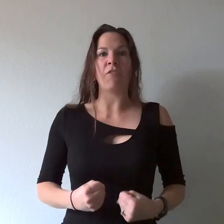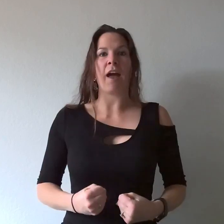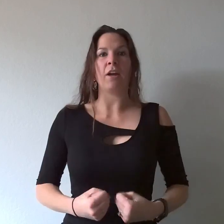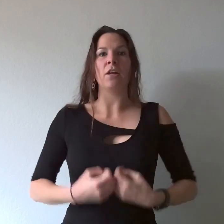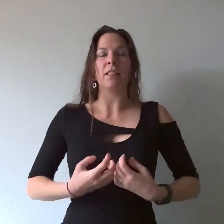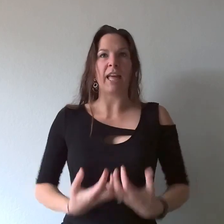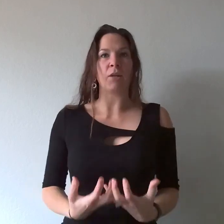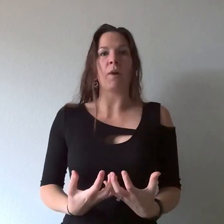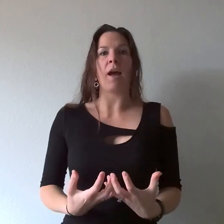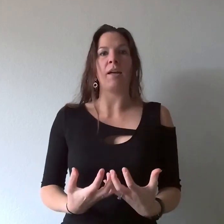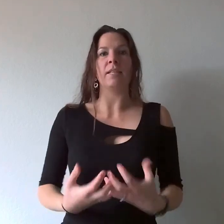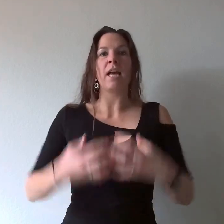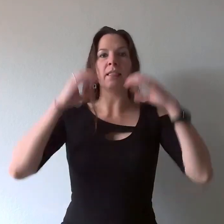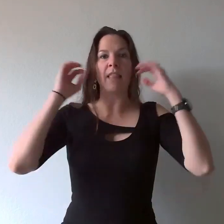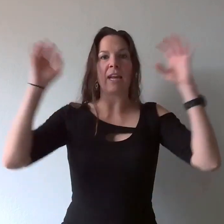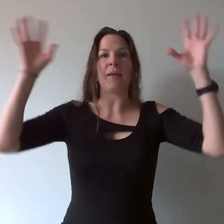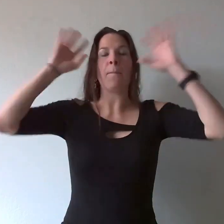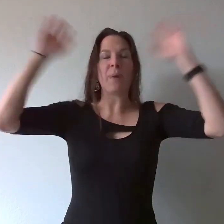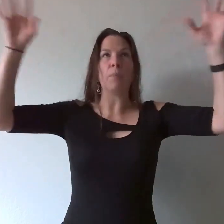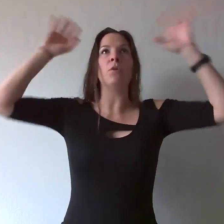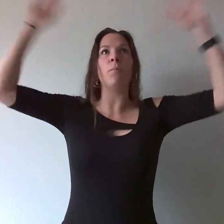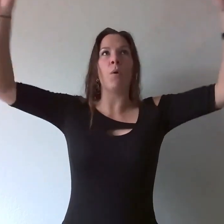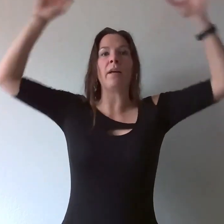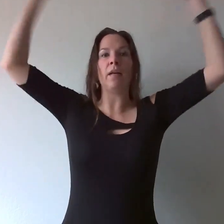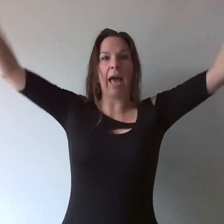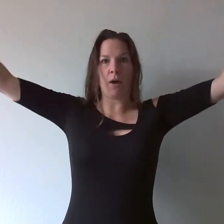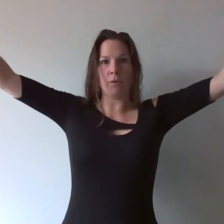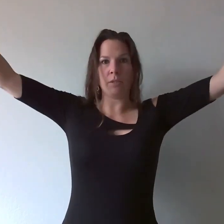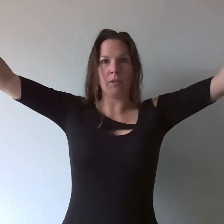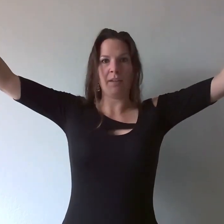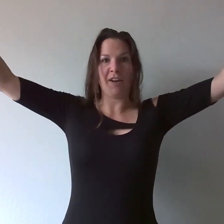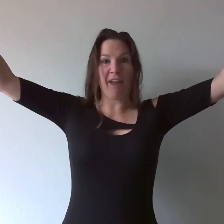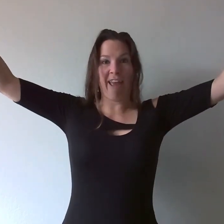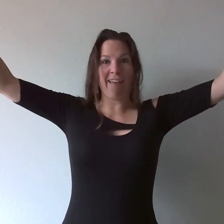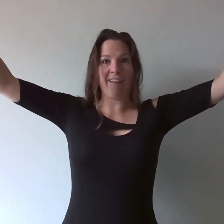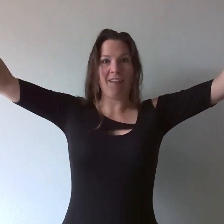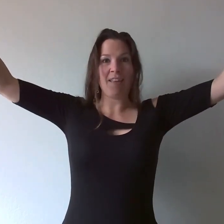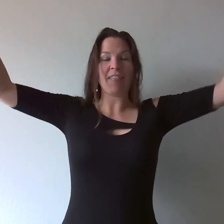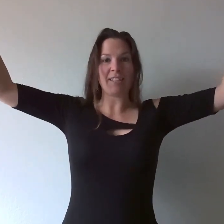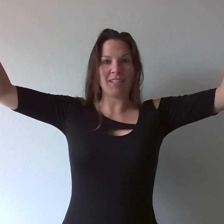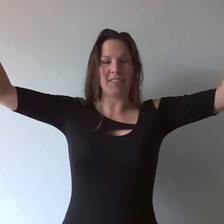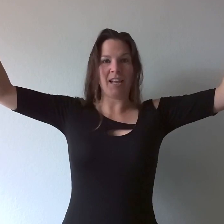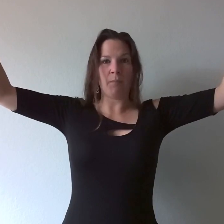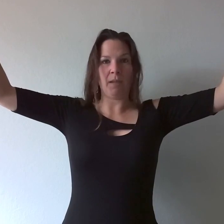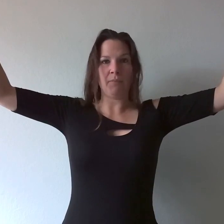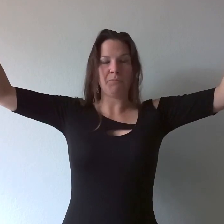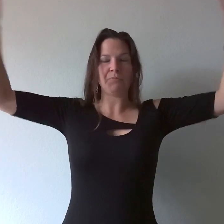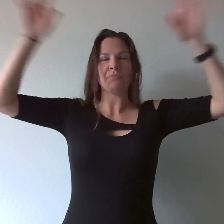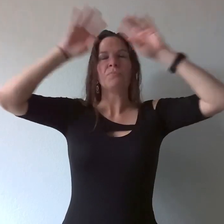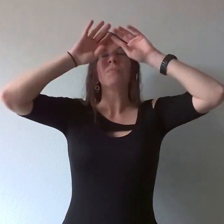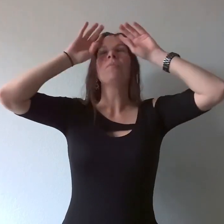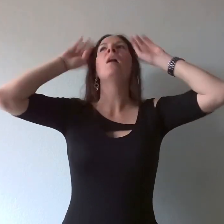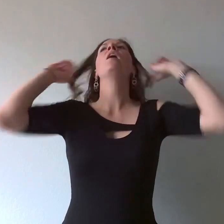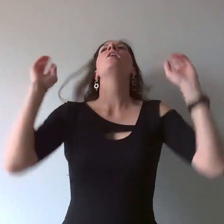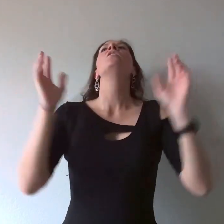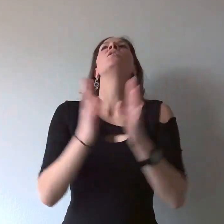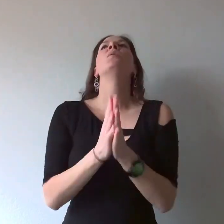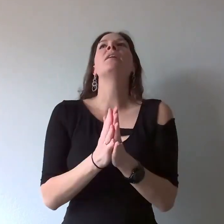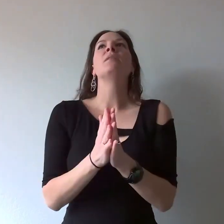fire let it rise let it bubble boil out okay that's the assignment so what I'll